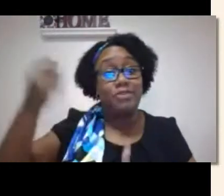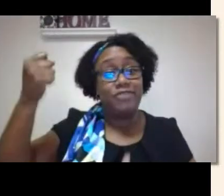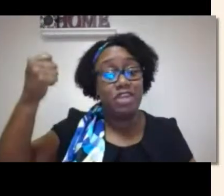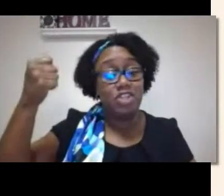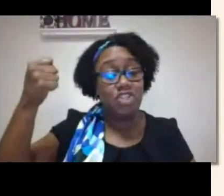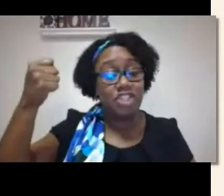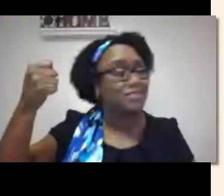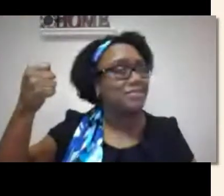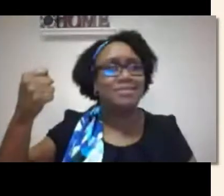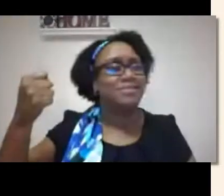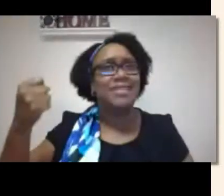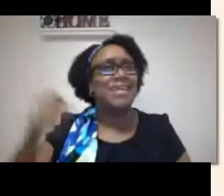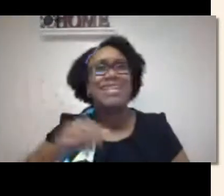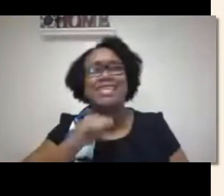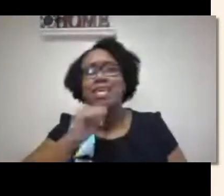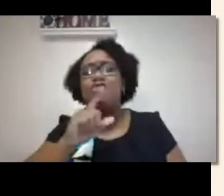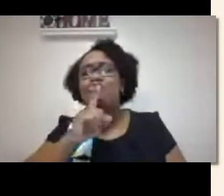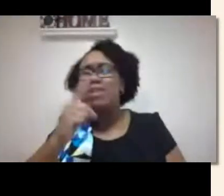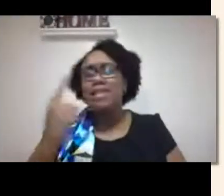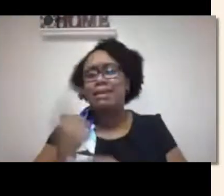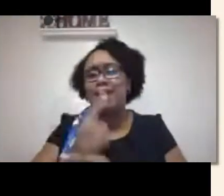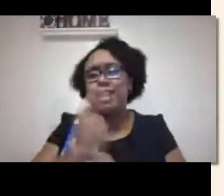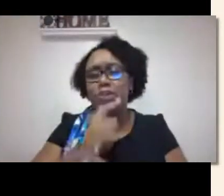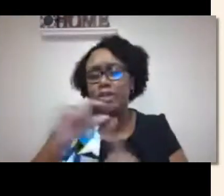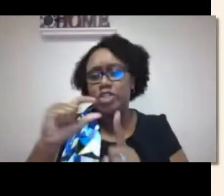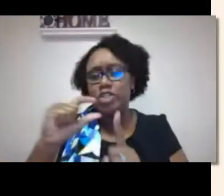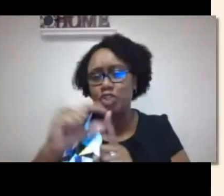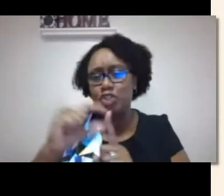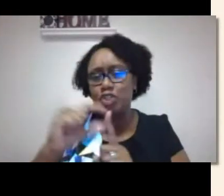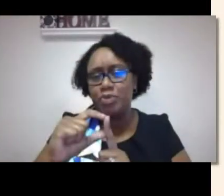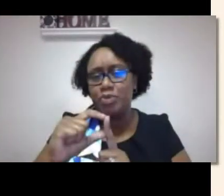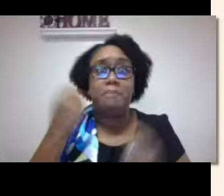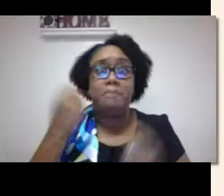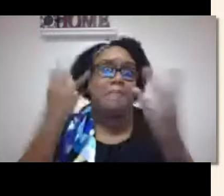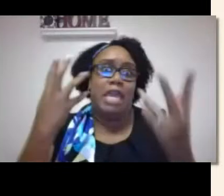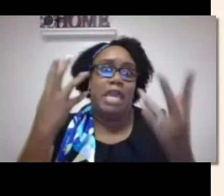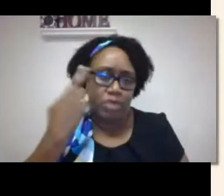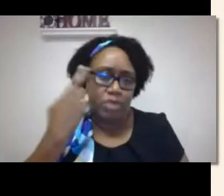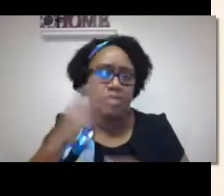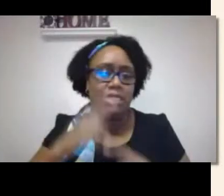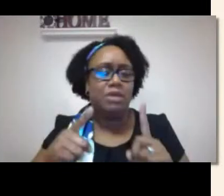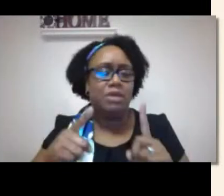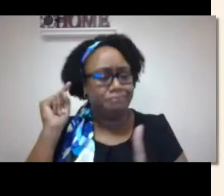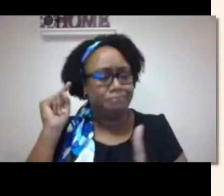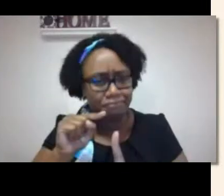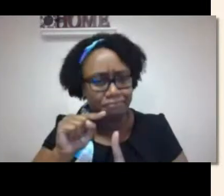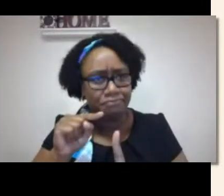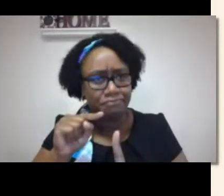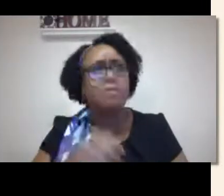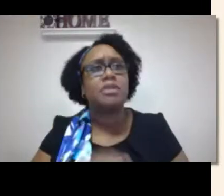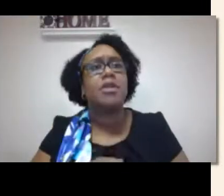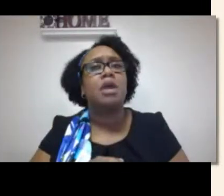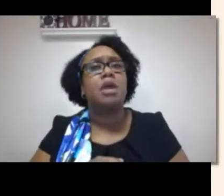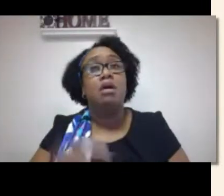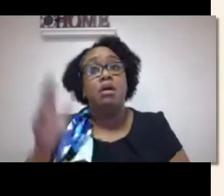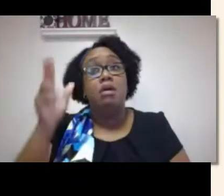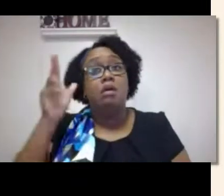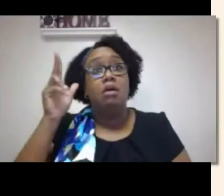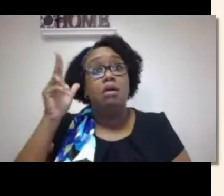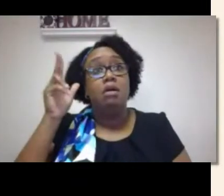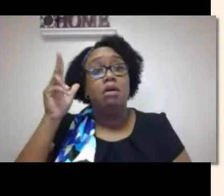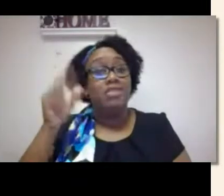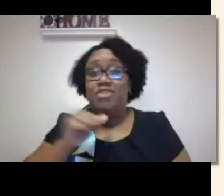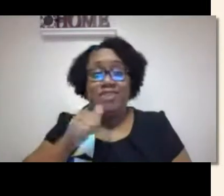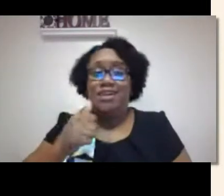And really, when I say auditory deprivation, it's a misnomer. It's not accurate